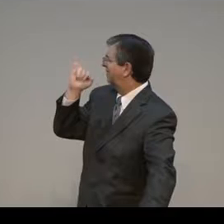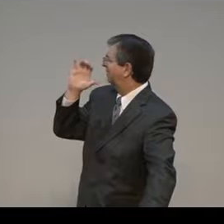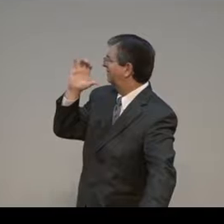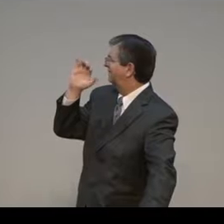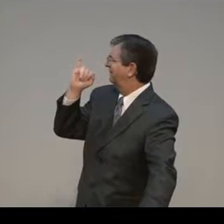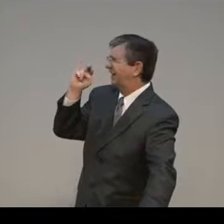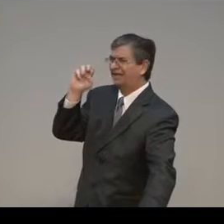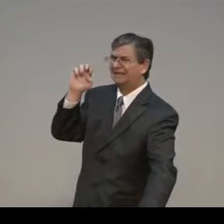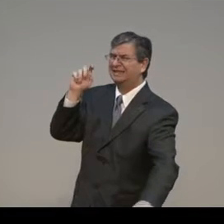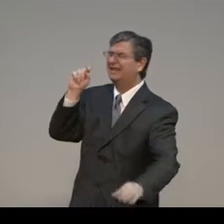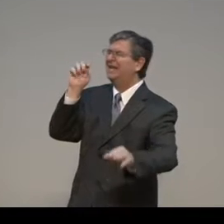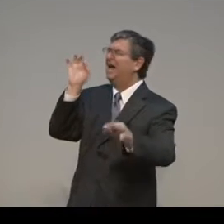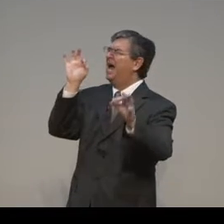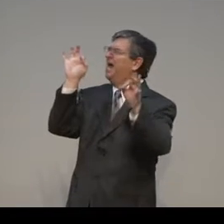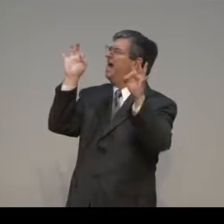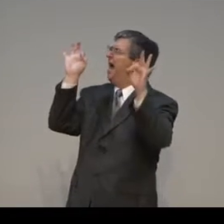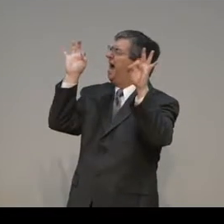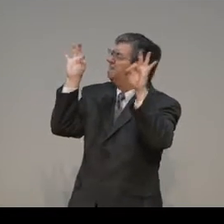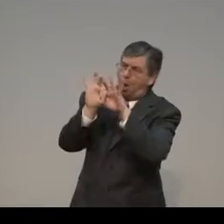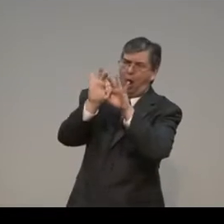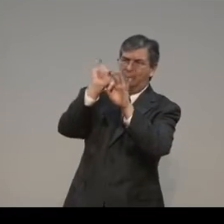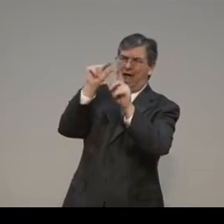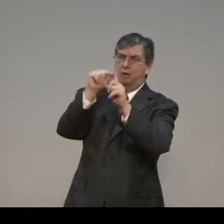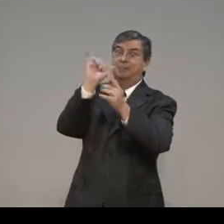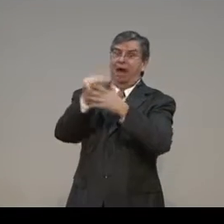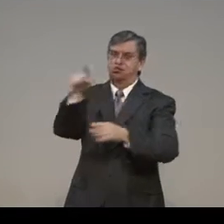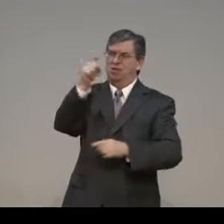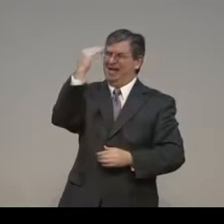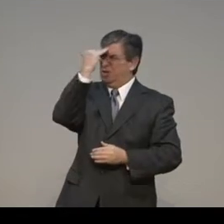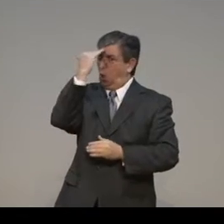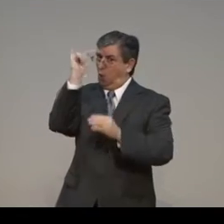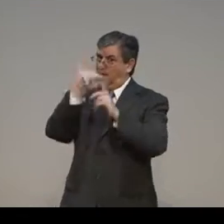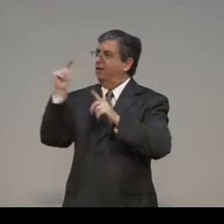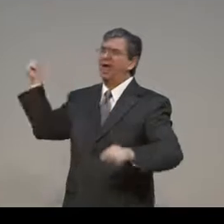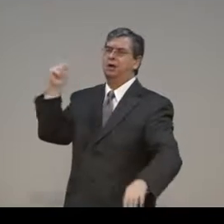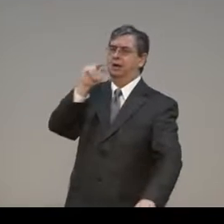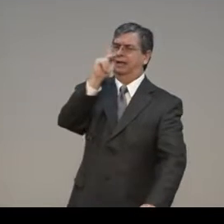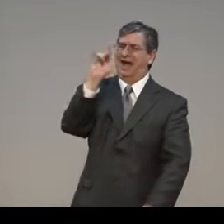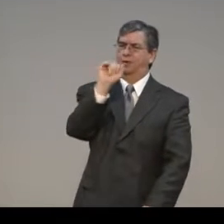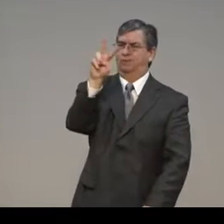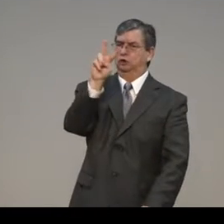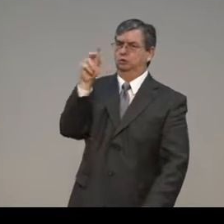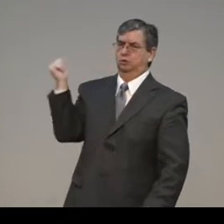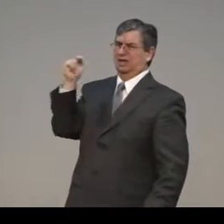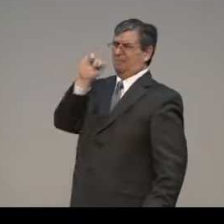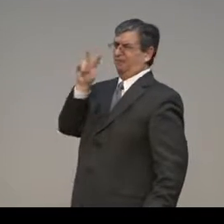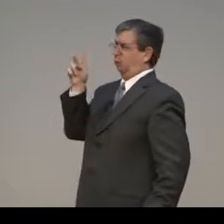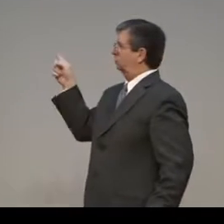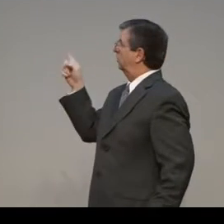Look closely at the word sufficient. It's critical. You must understand